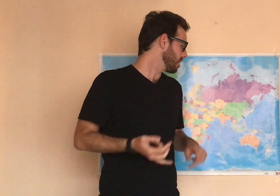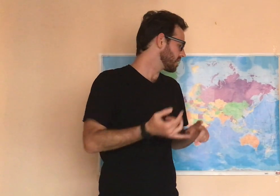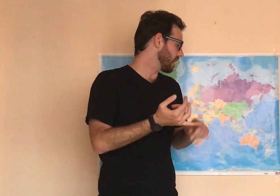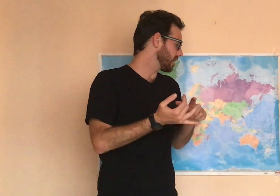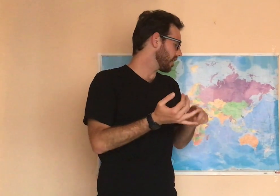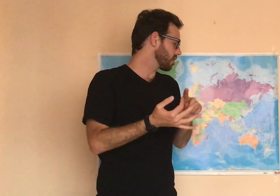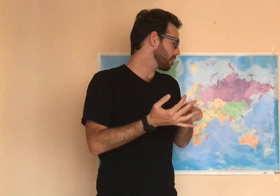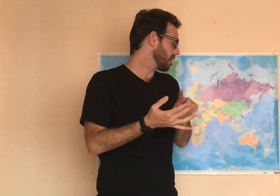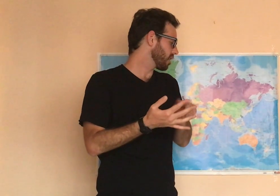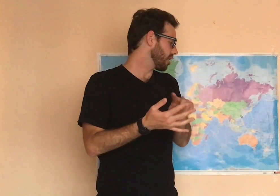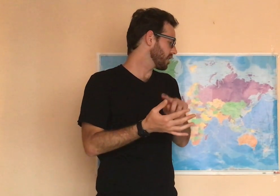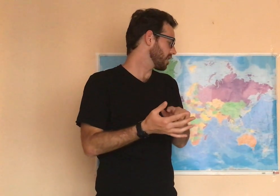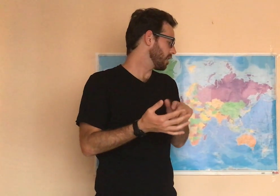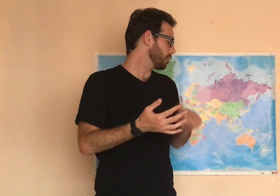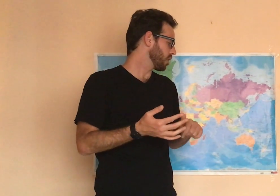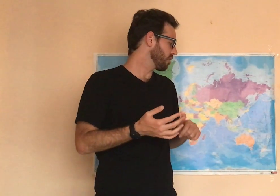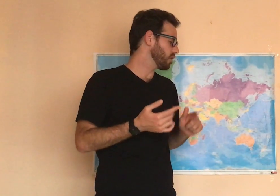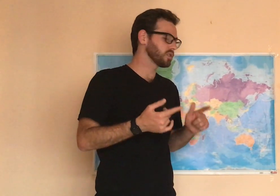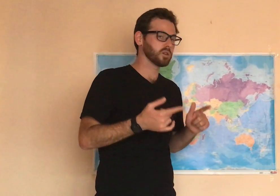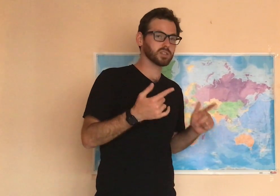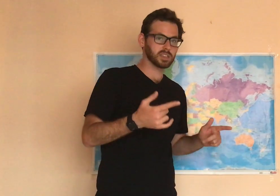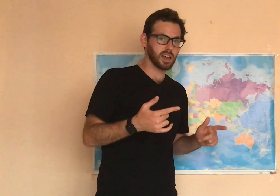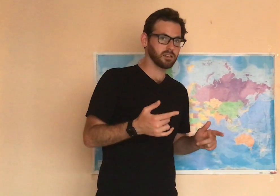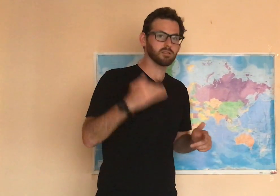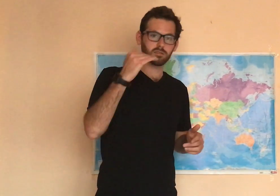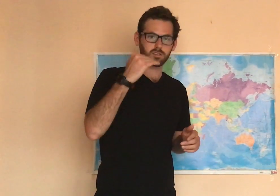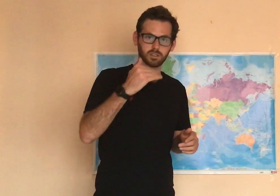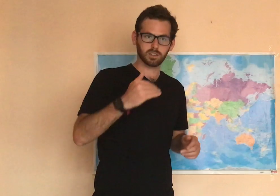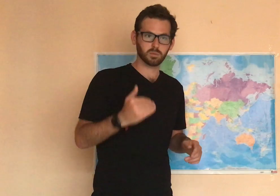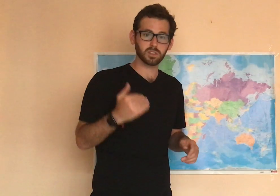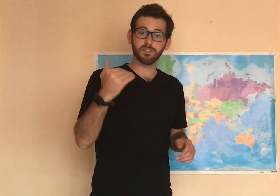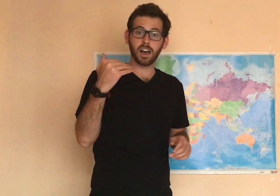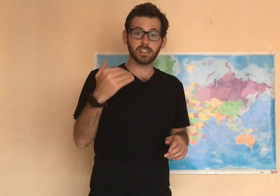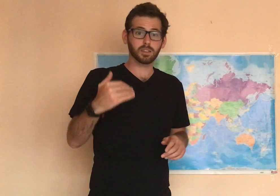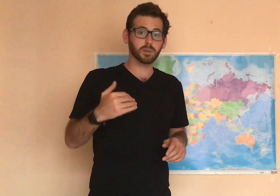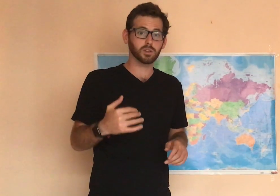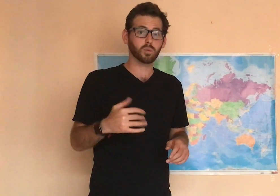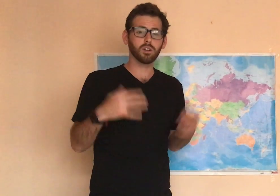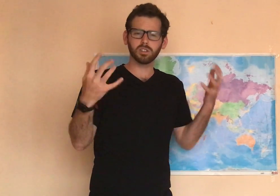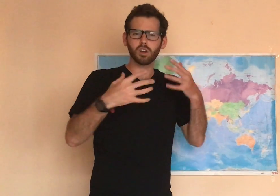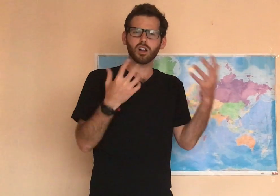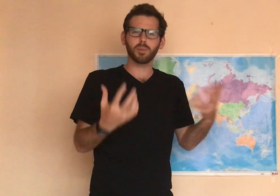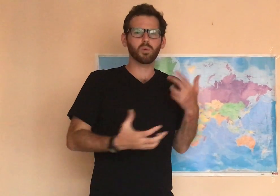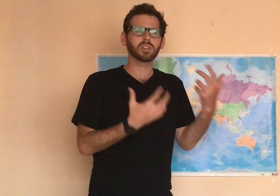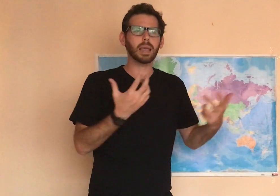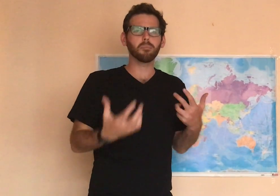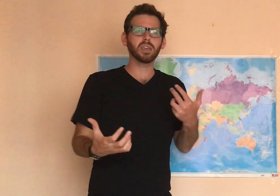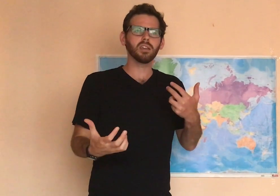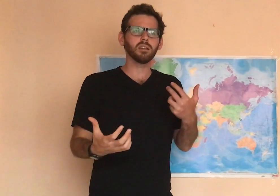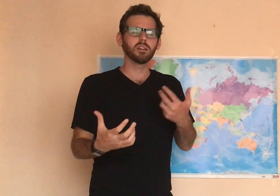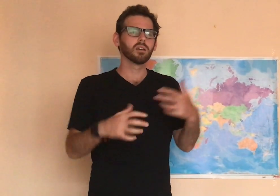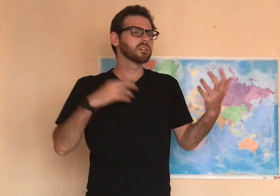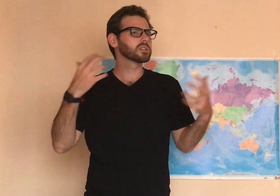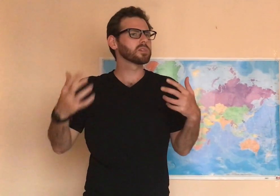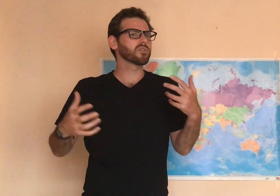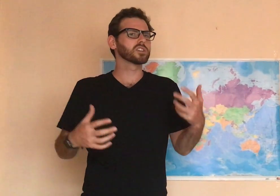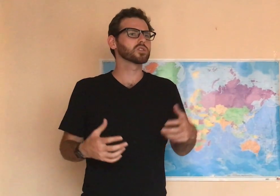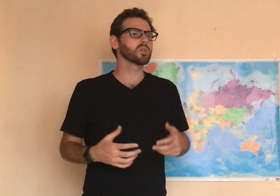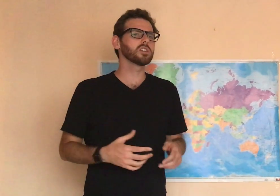Set in character, plot, conflict, theme, point of view, tone, style. We'll define some of those words. Talk about what they mean. Some different stories